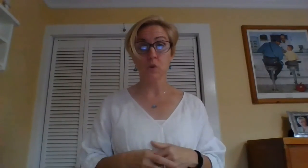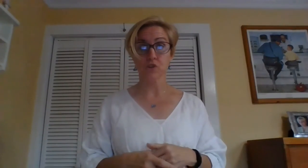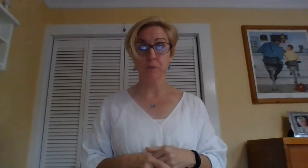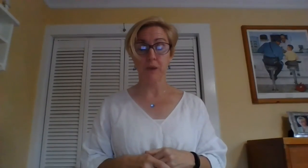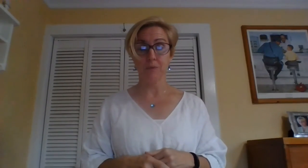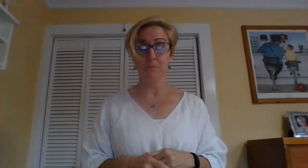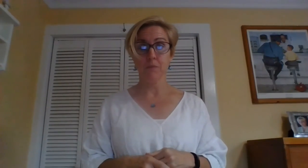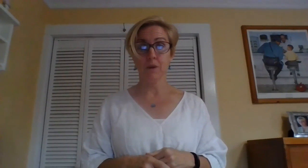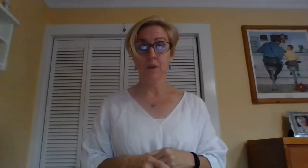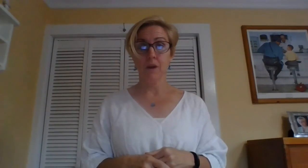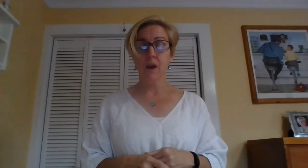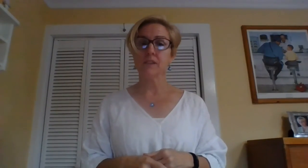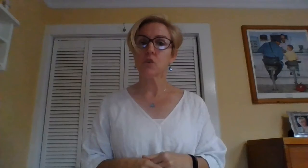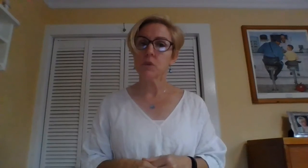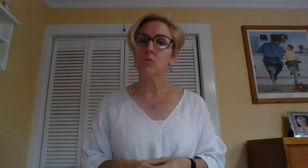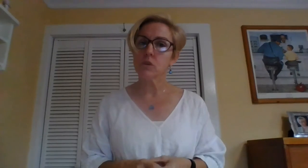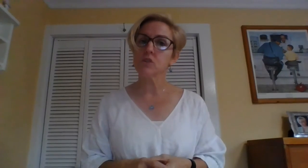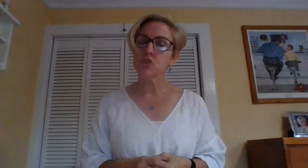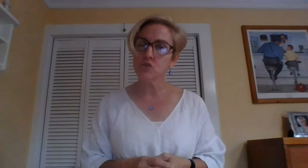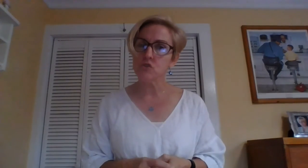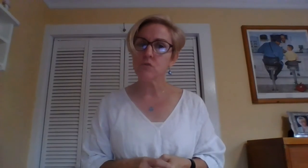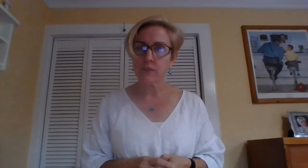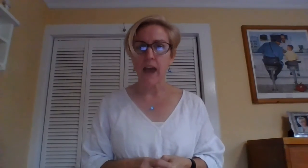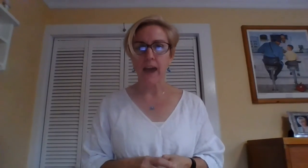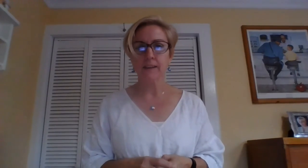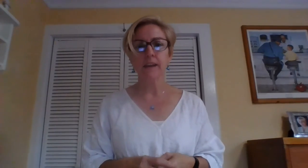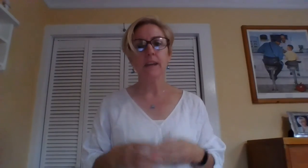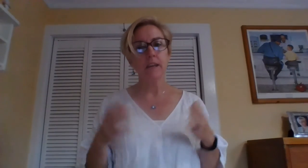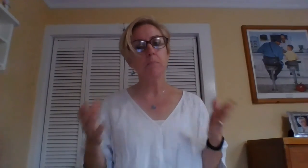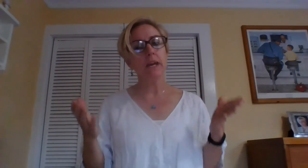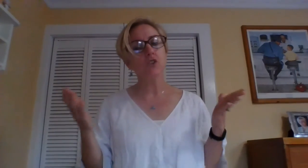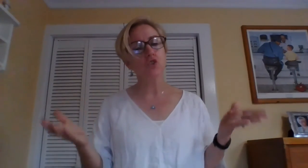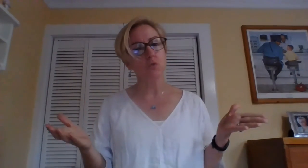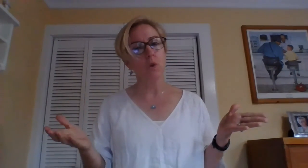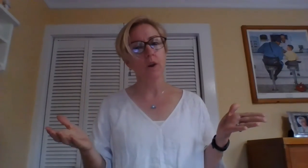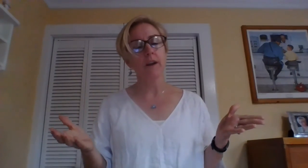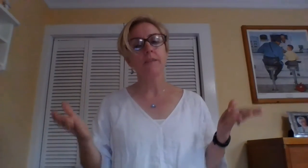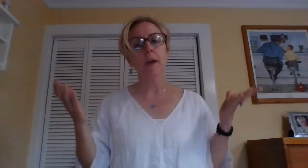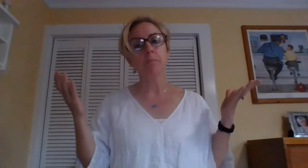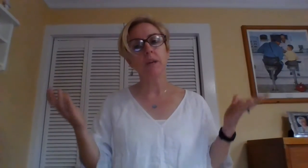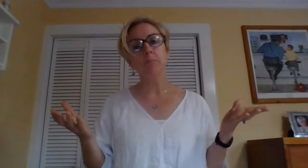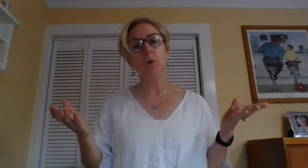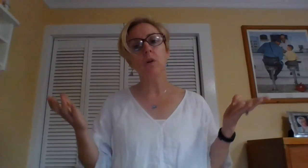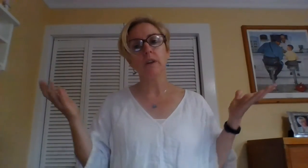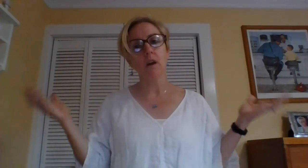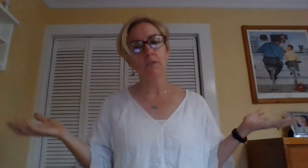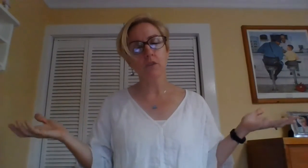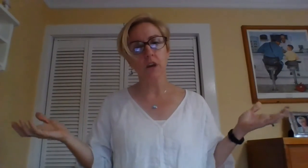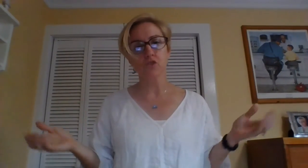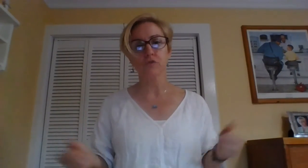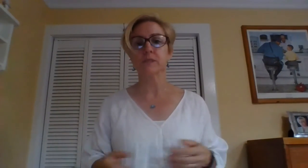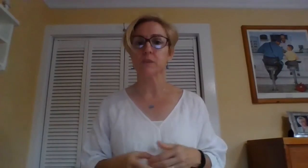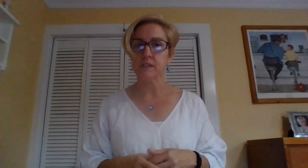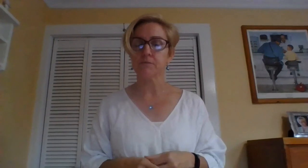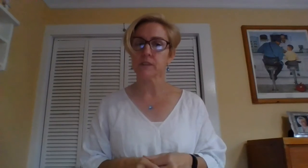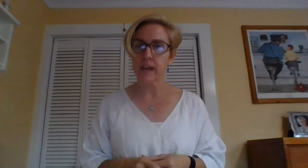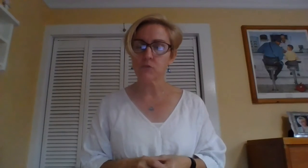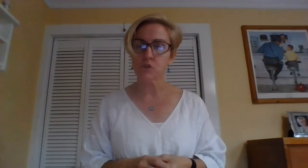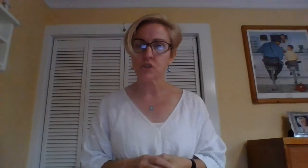worship him. And so, in order to do that, he made sure that people in other countries with different languages